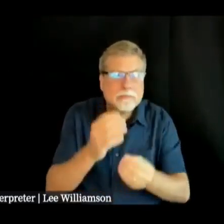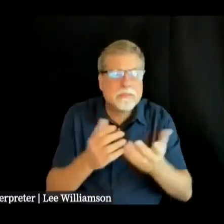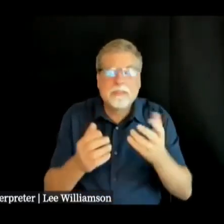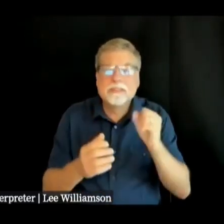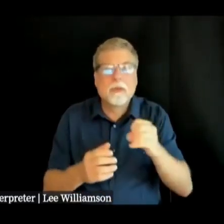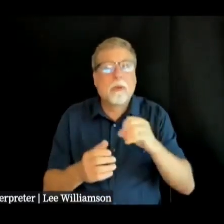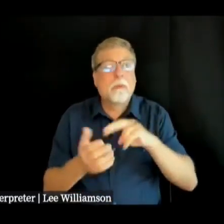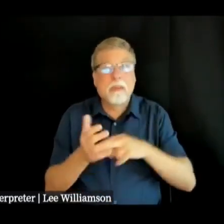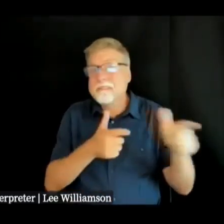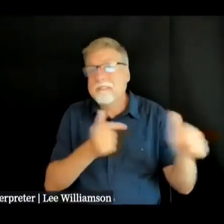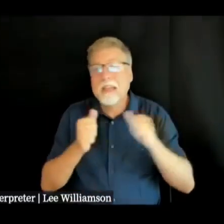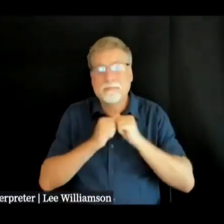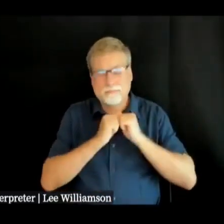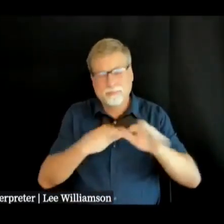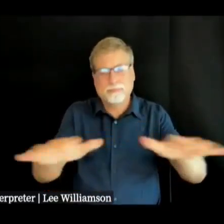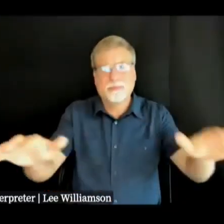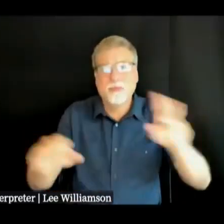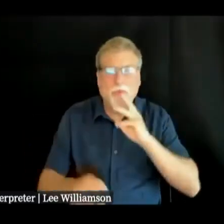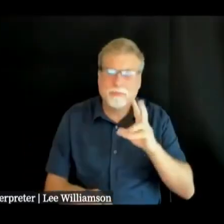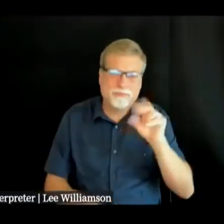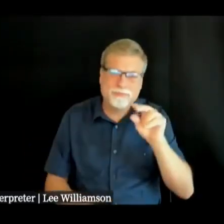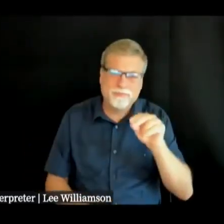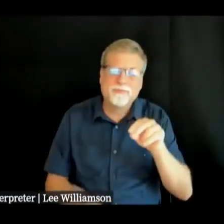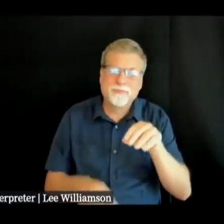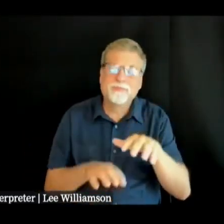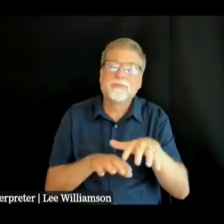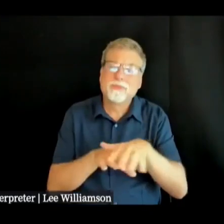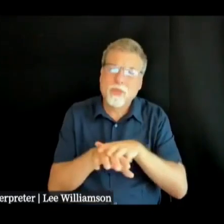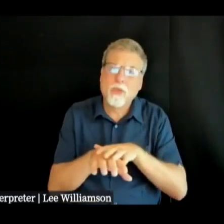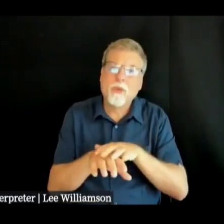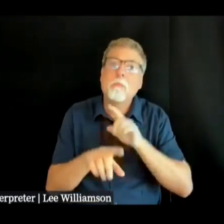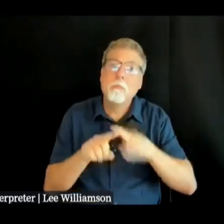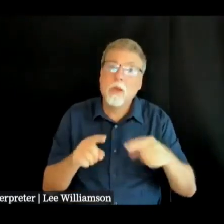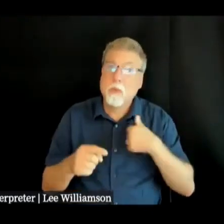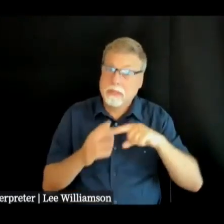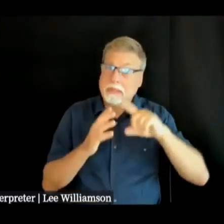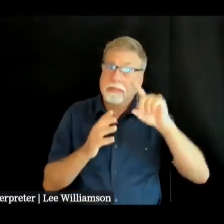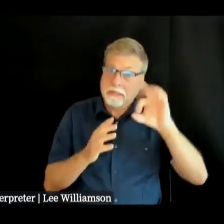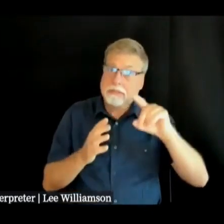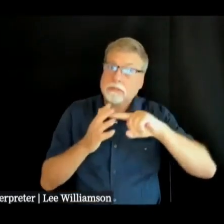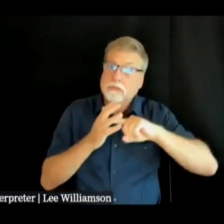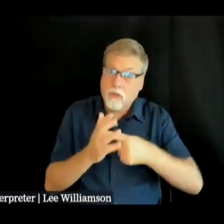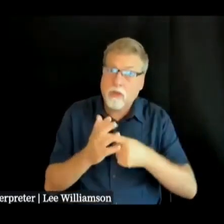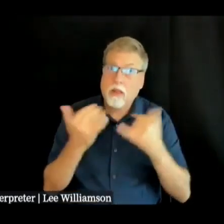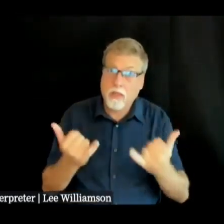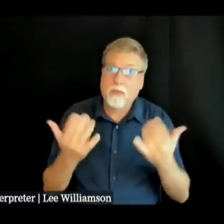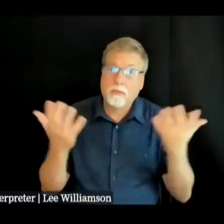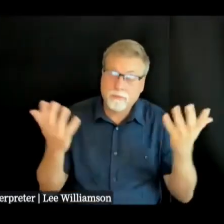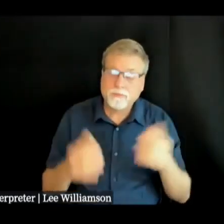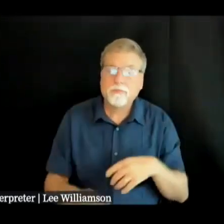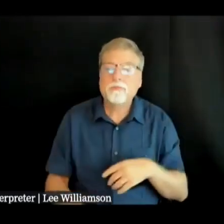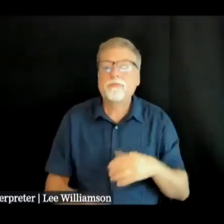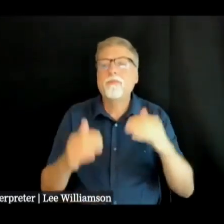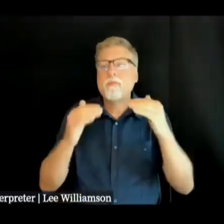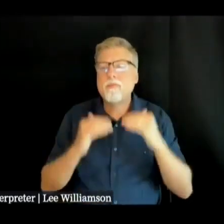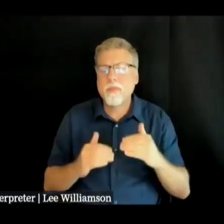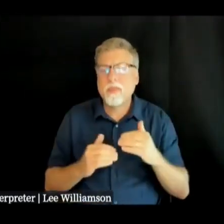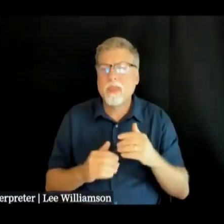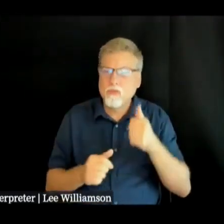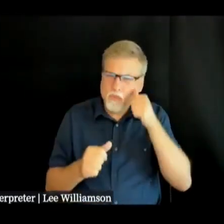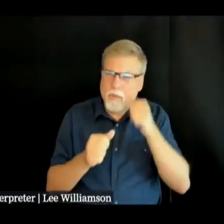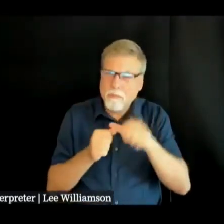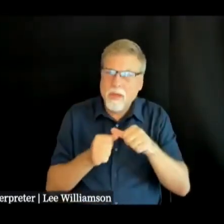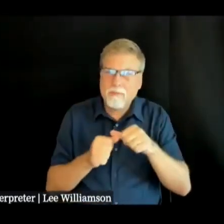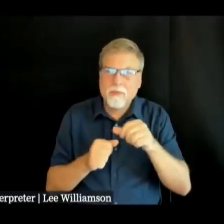full restoration but the process is underway a few reminders as you get water and i